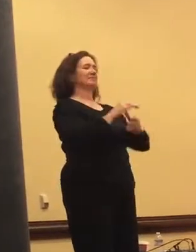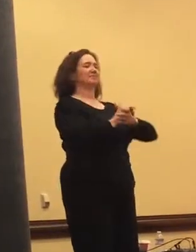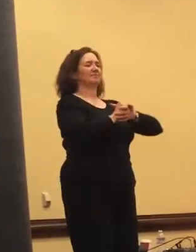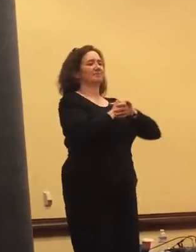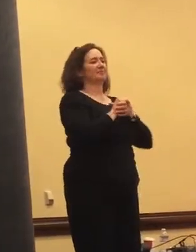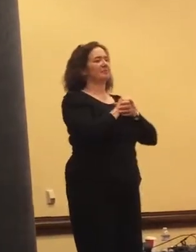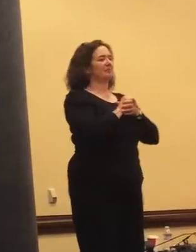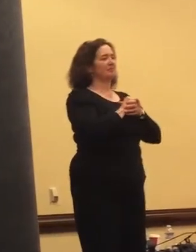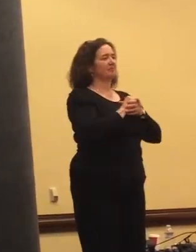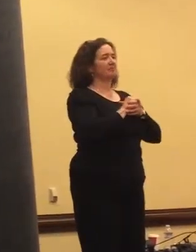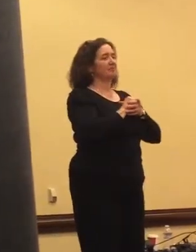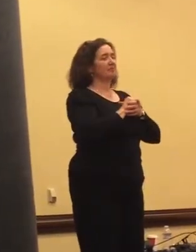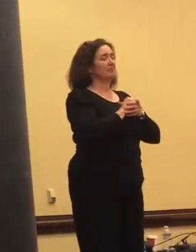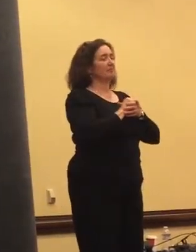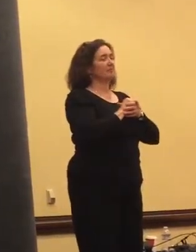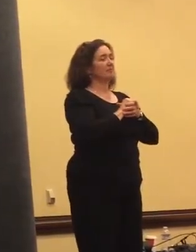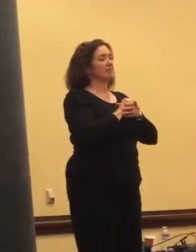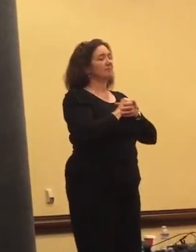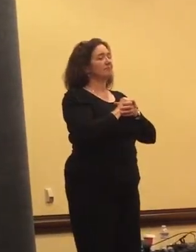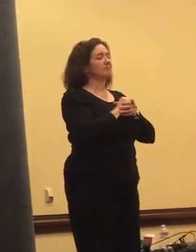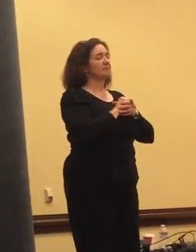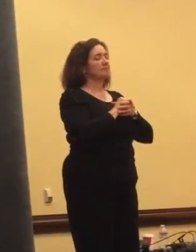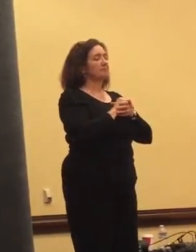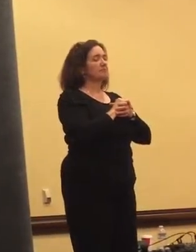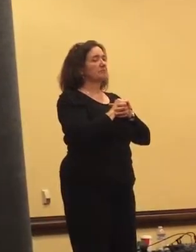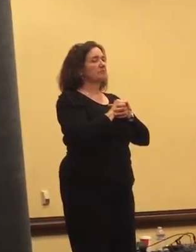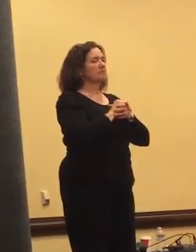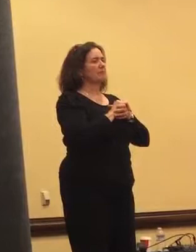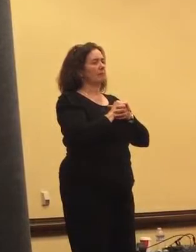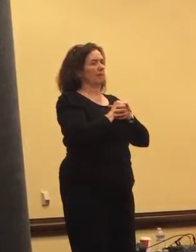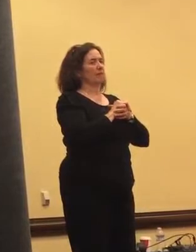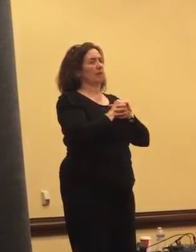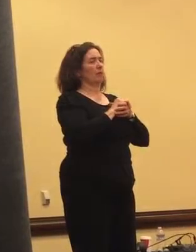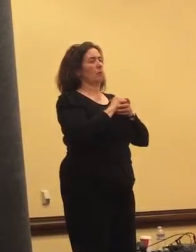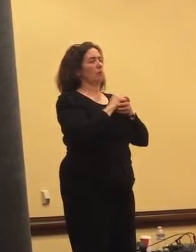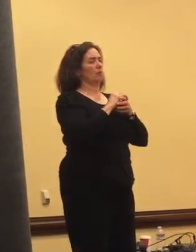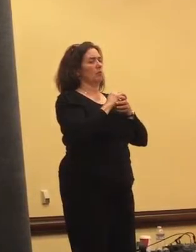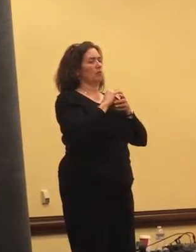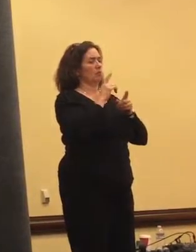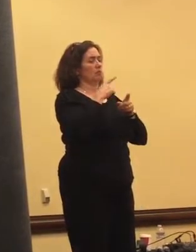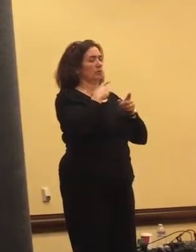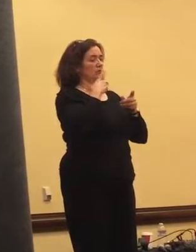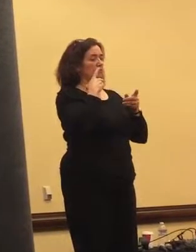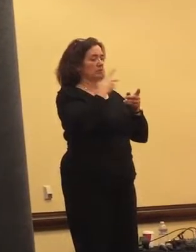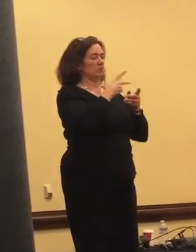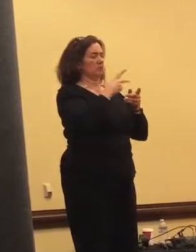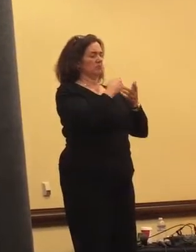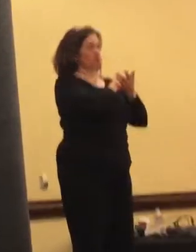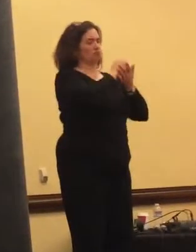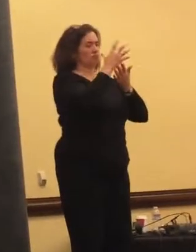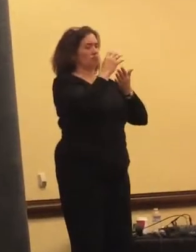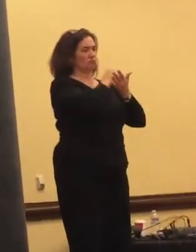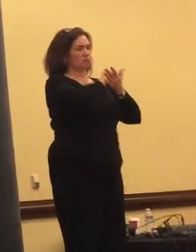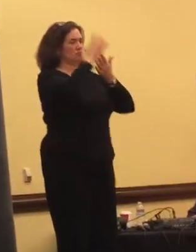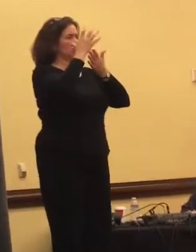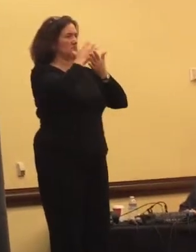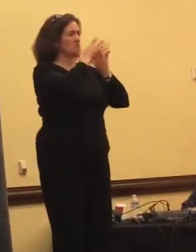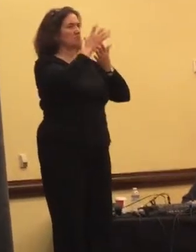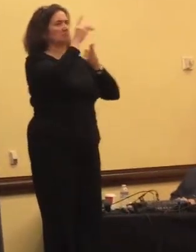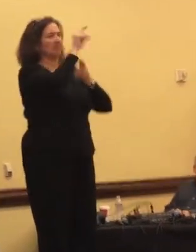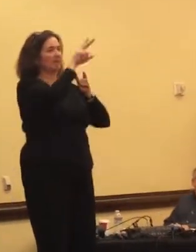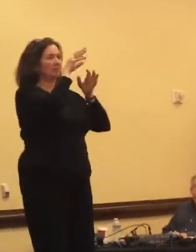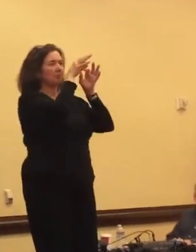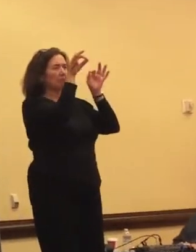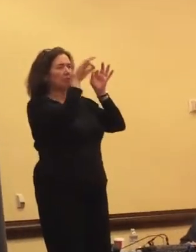When the news started being filled with stories of hate, I found myself